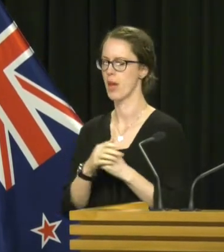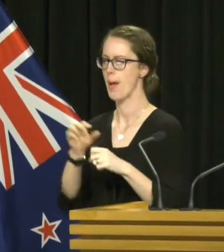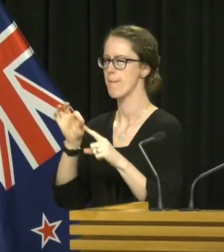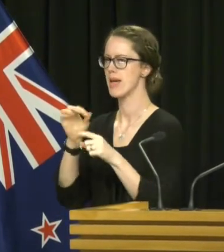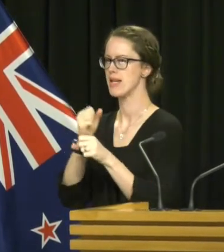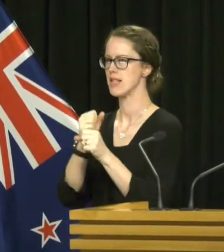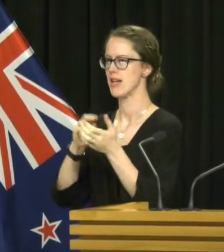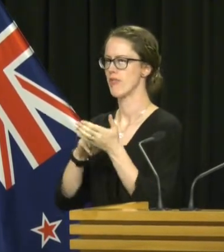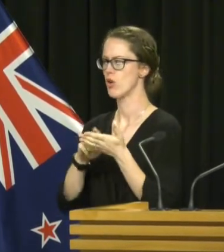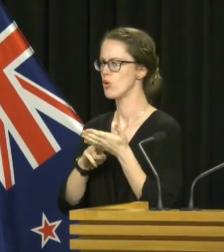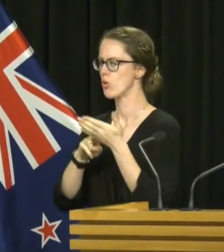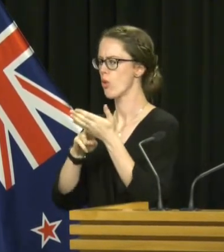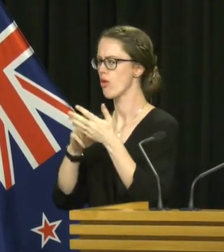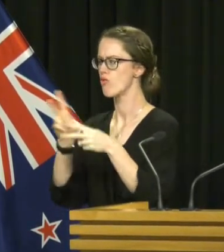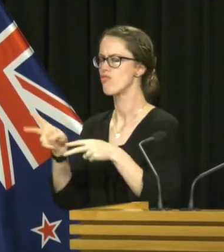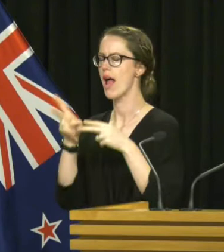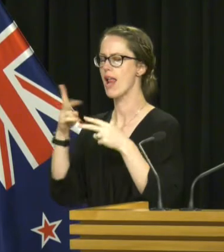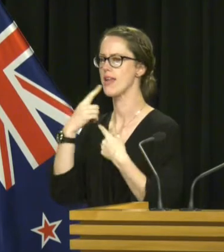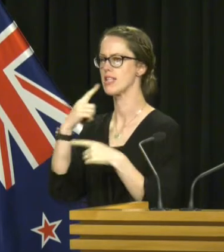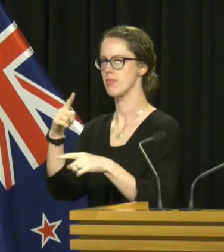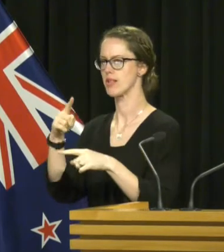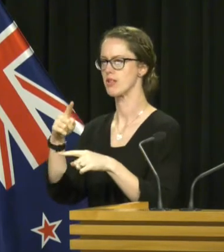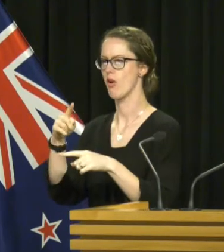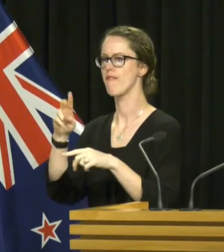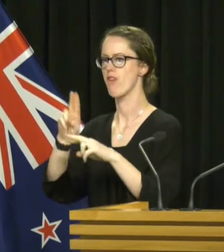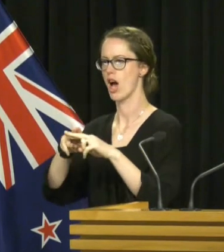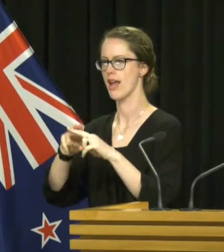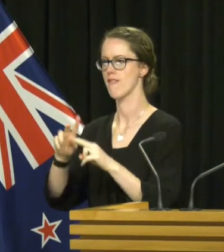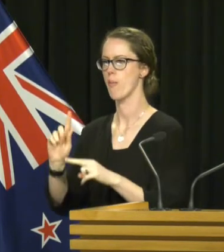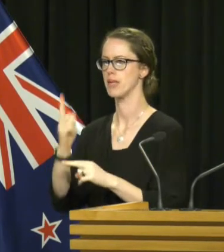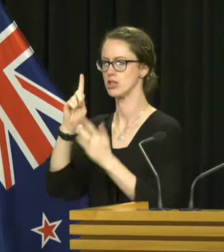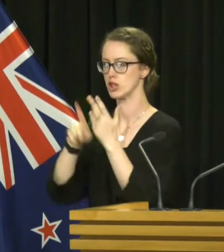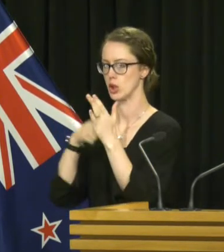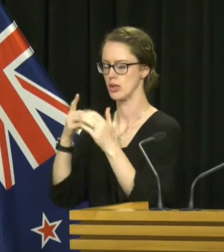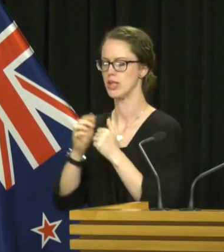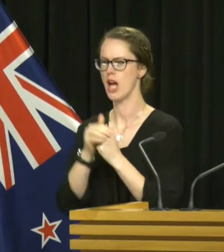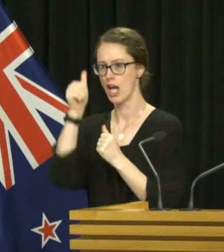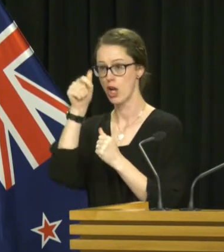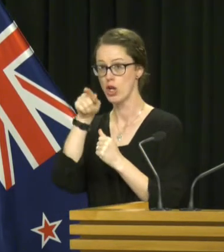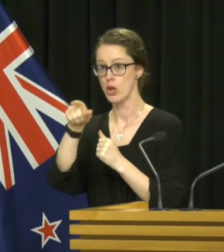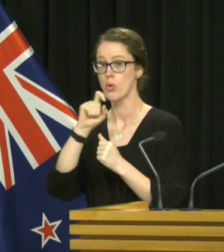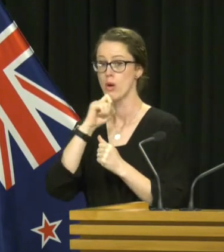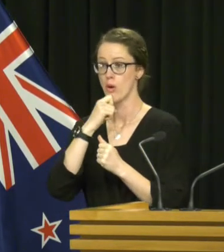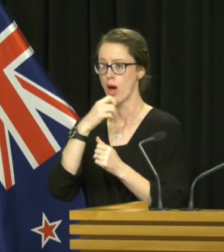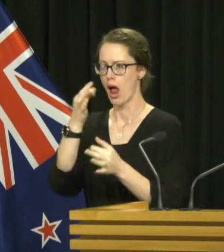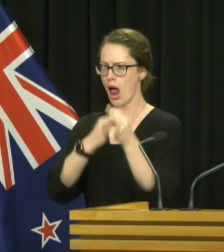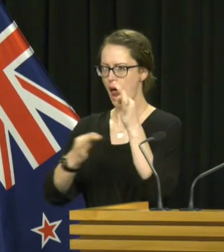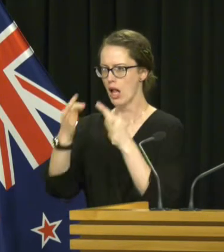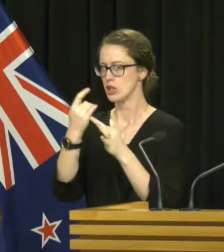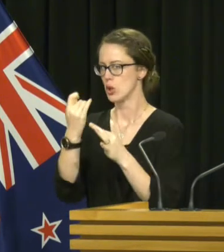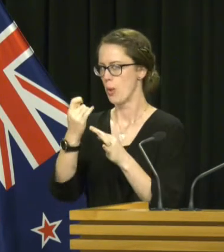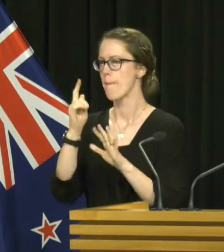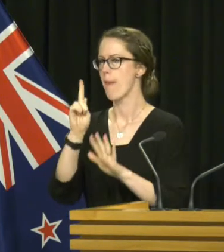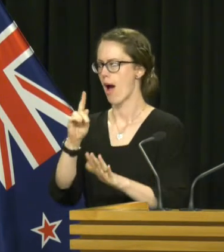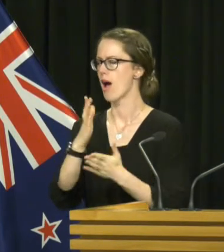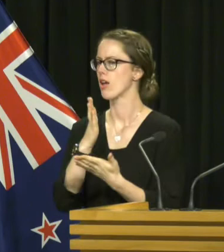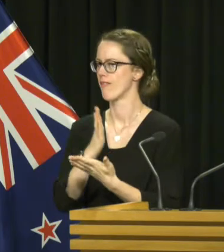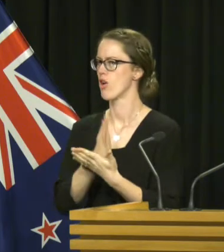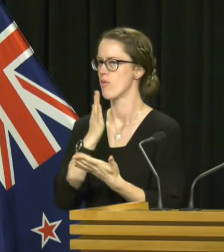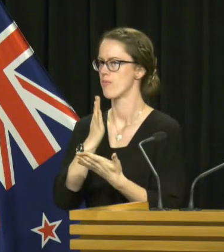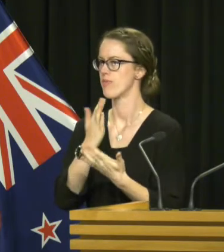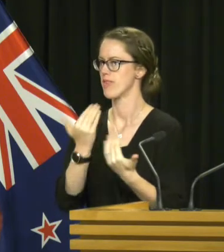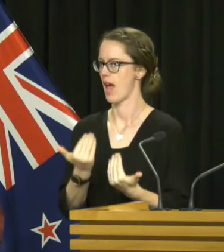PGF Northland Rail announcement on Friday from Minister Jones. I know you will ask soon but I can confirm